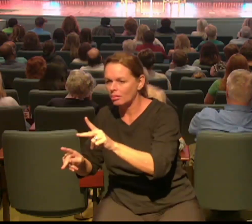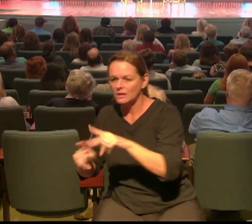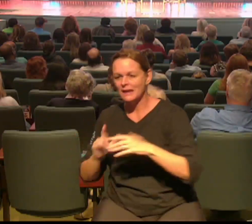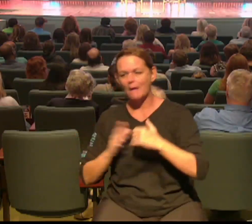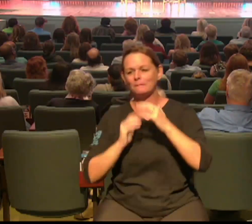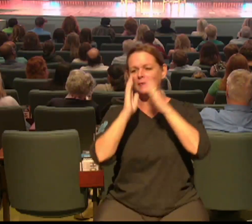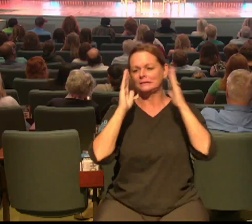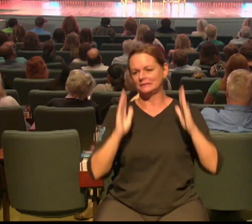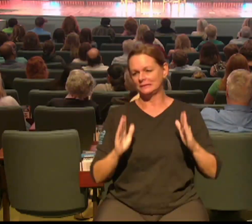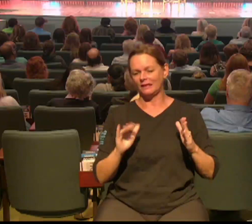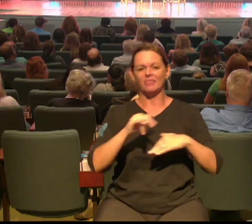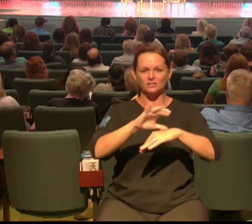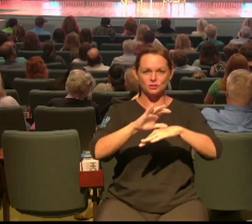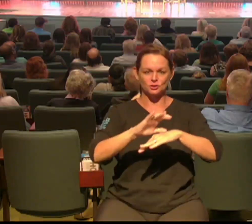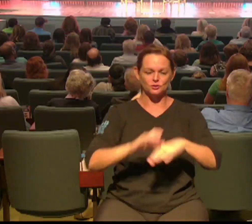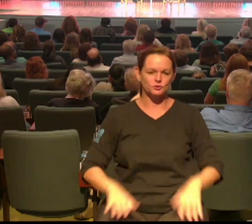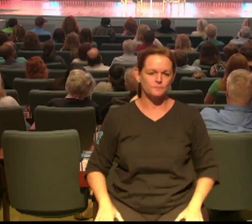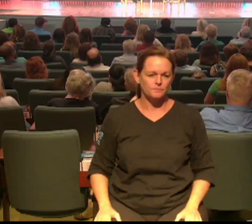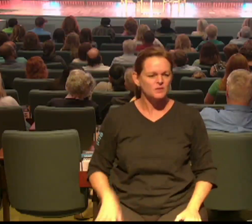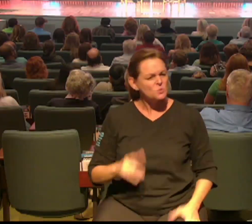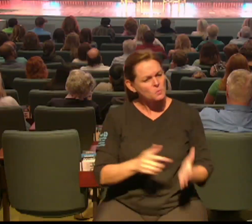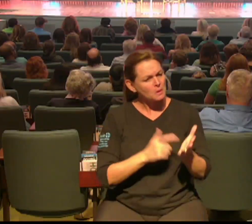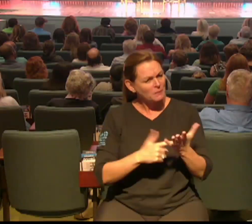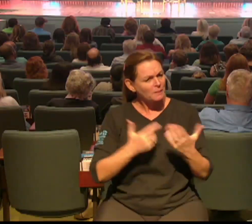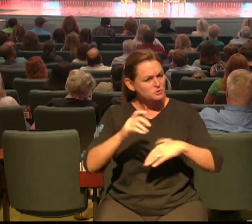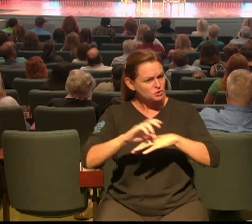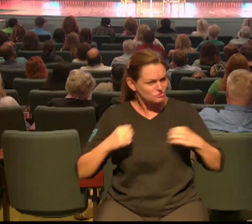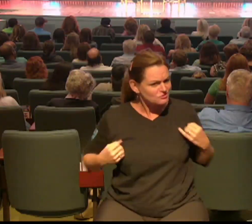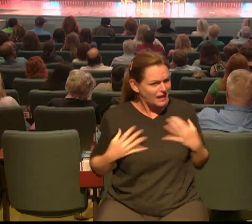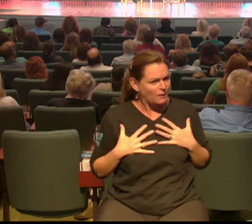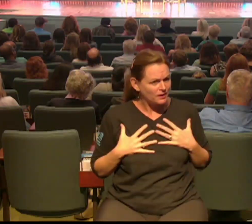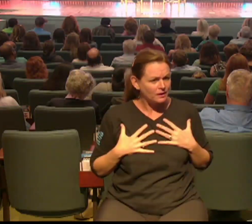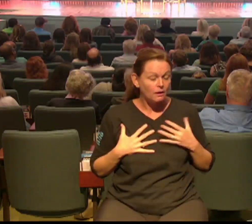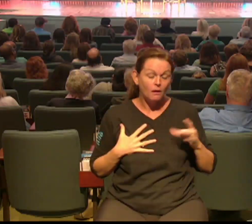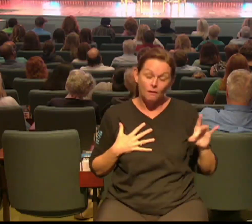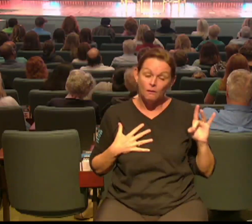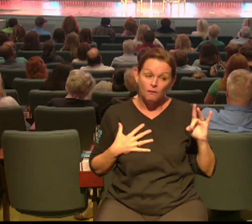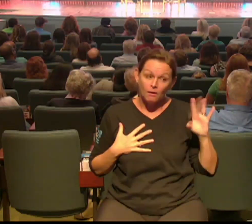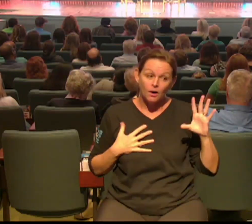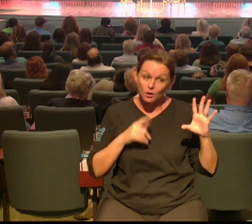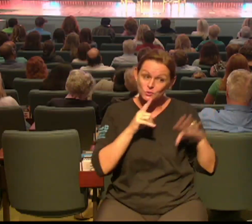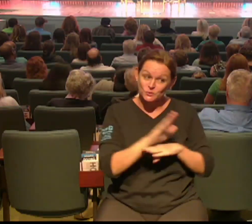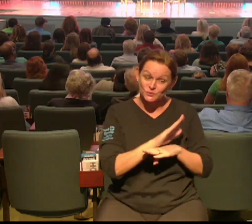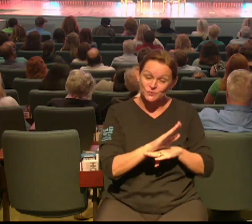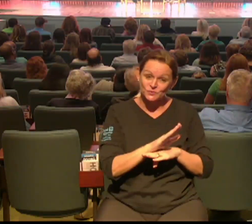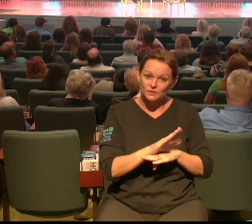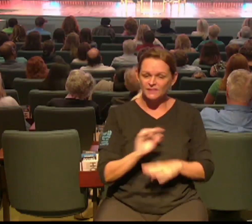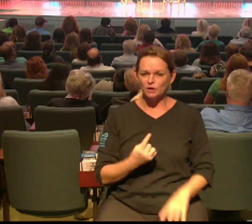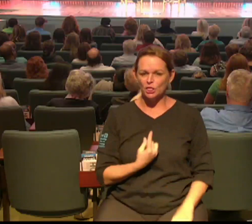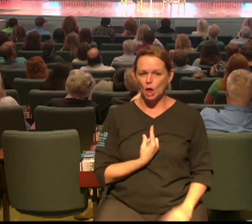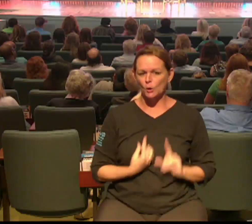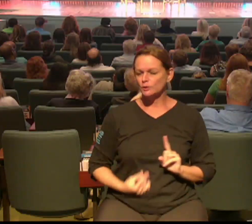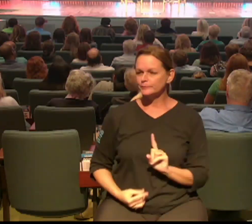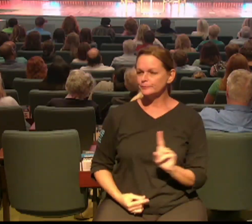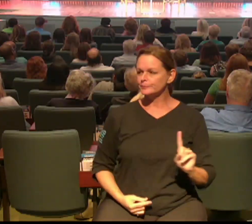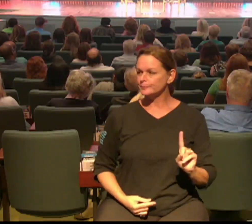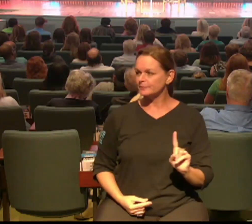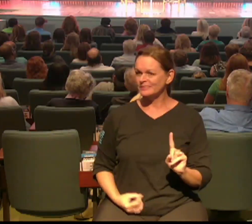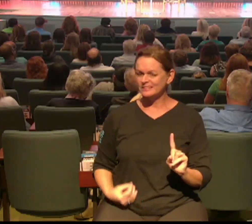but this is the good news it can be really scary if you want to do it alone but the good news is is